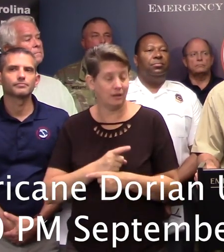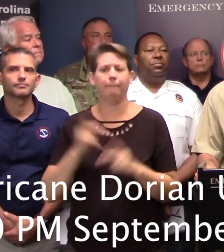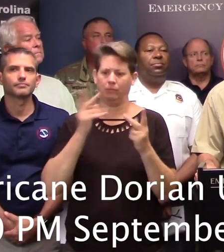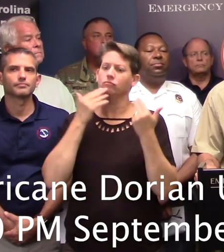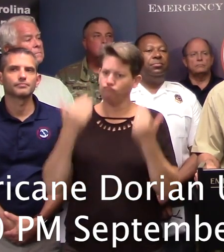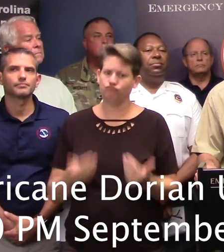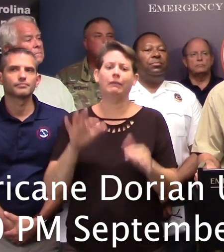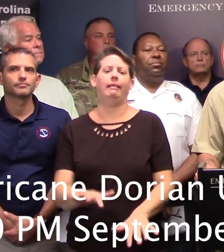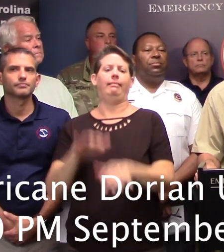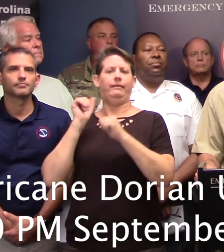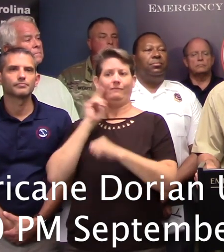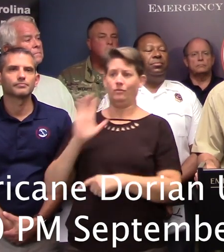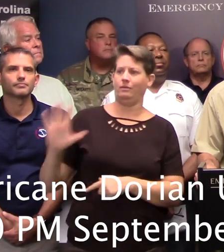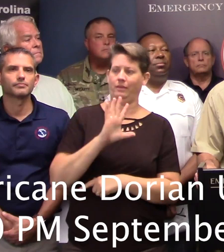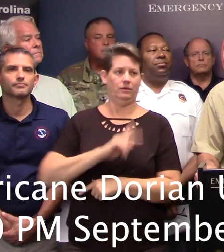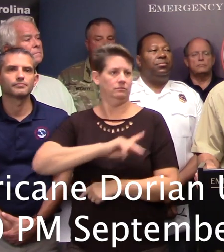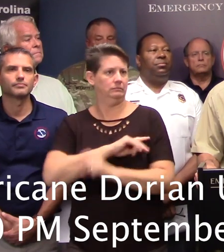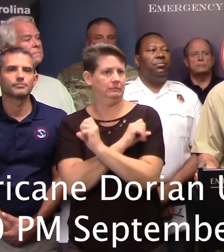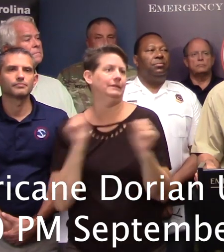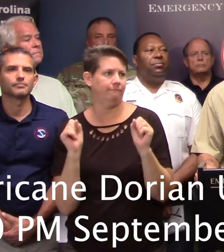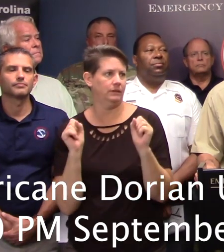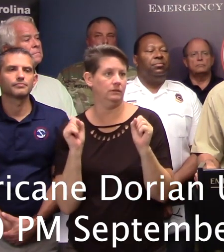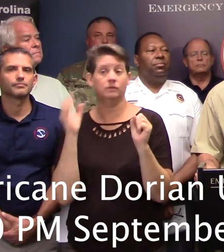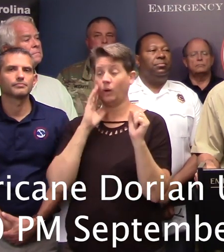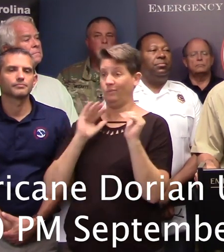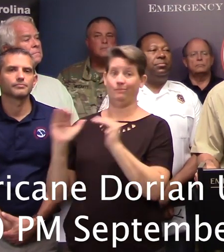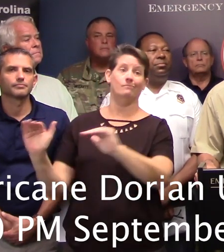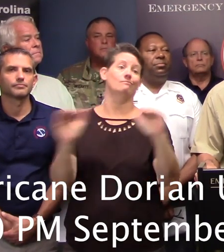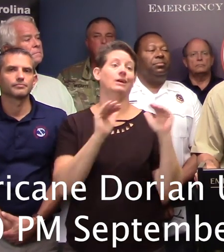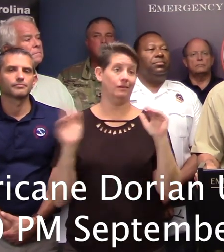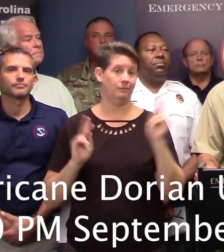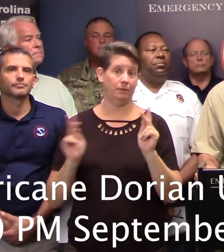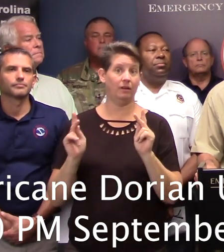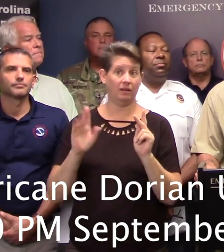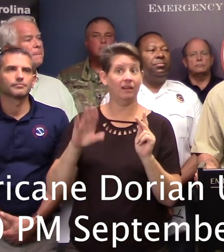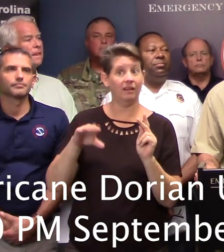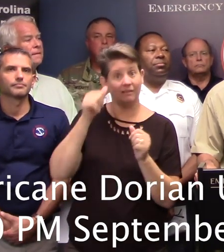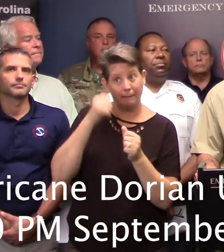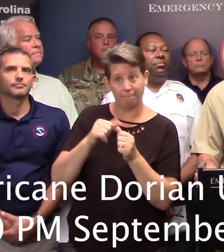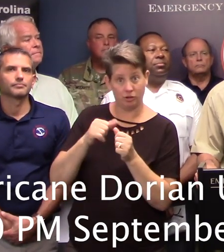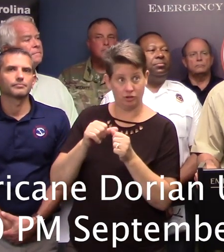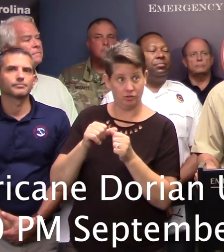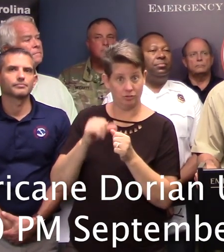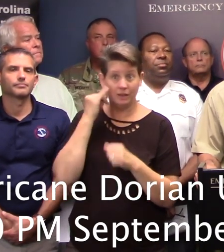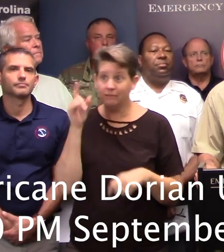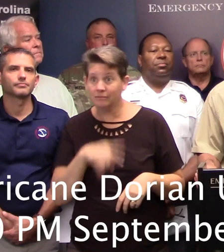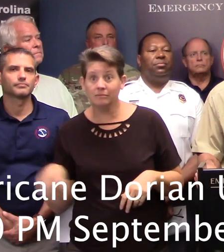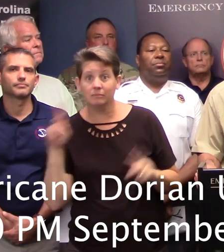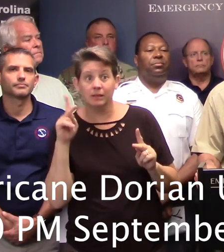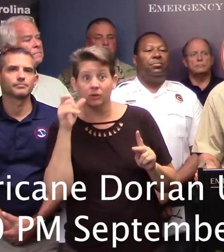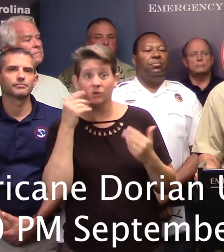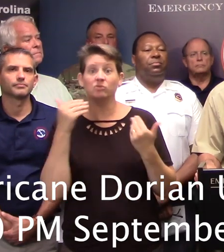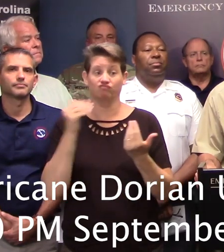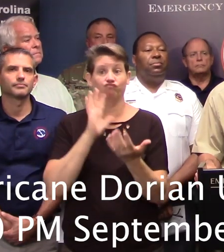for their personal safety. I want to remind everyone that if there are individuals out there that choose to take